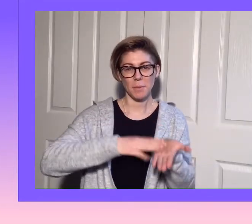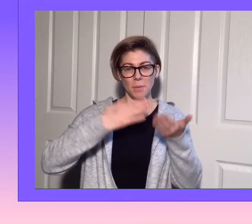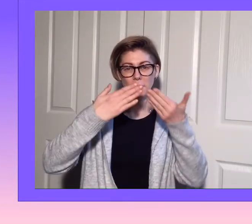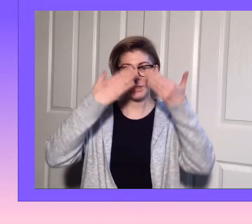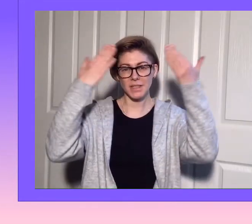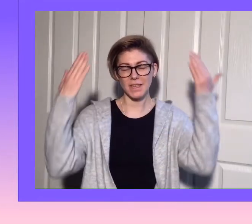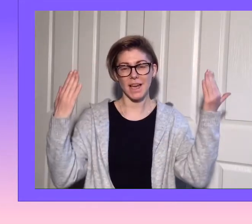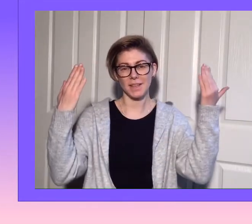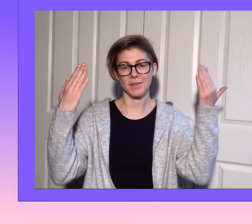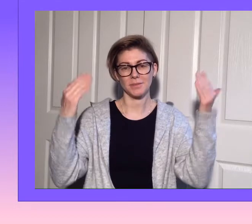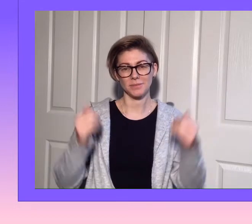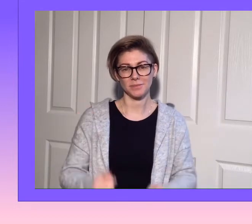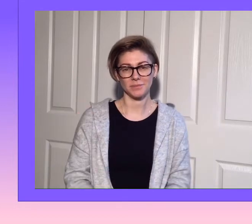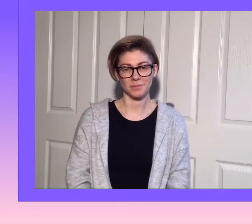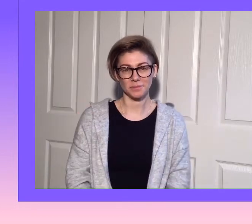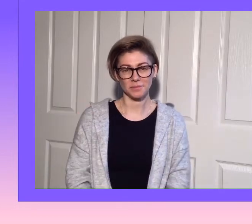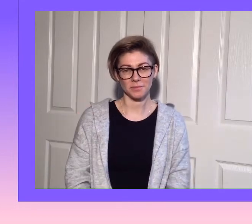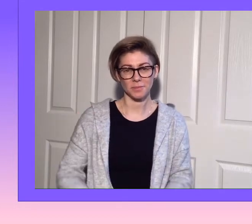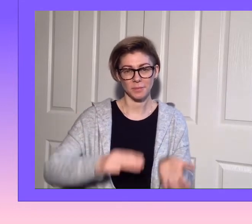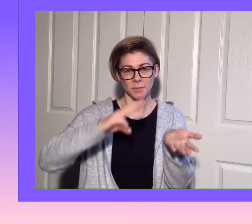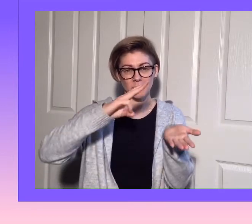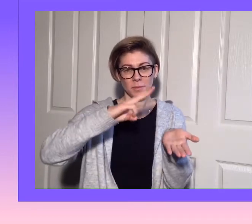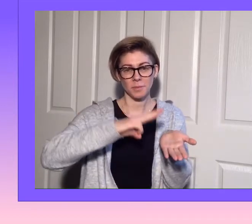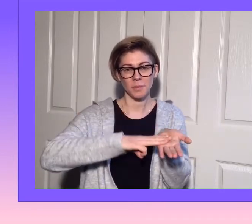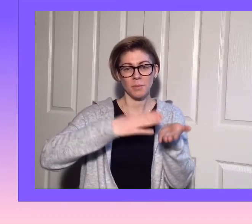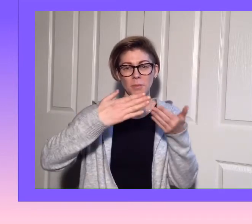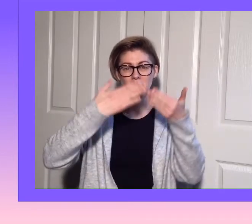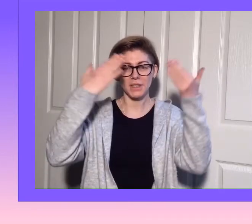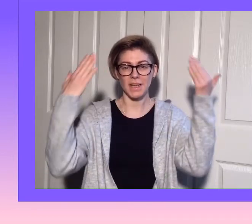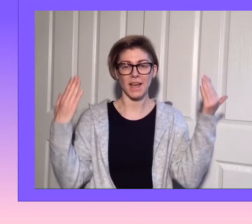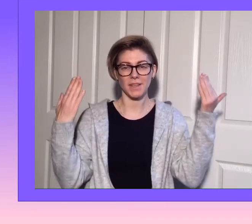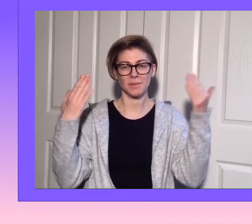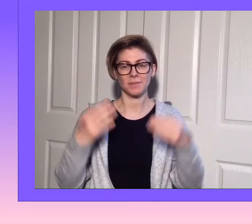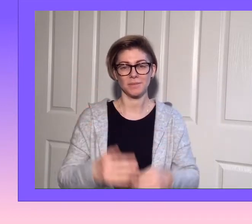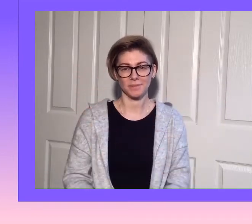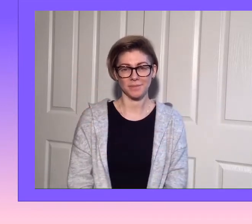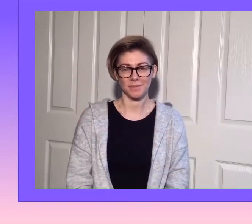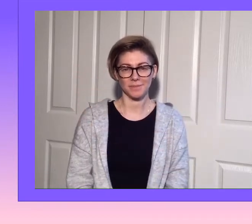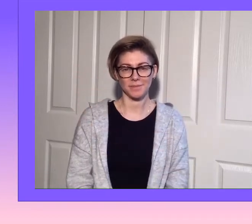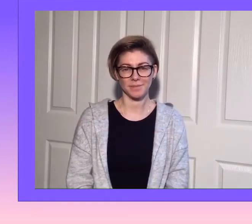Monday, Monday